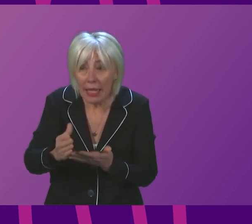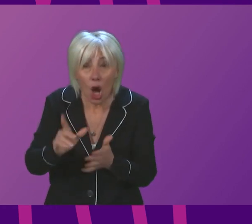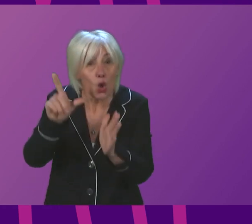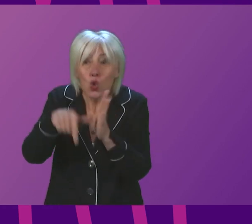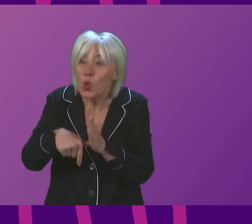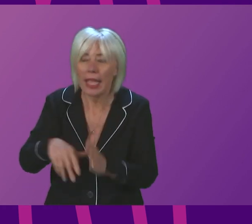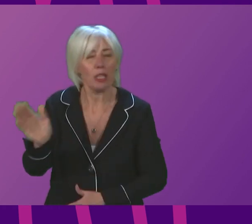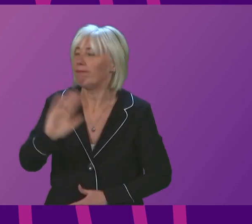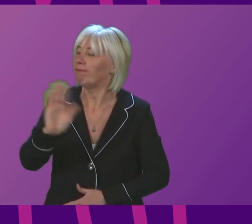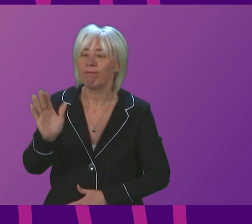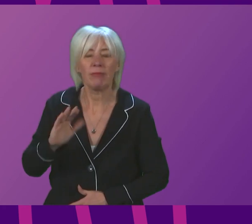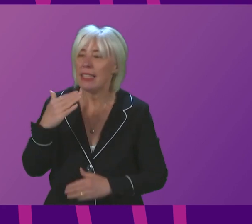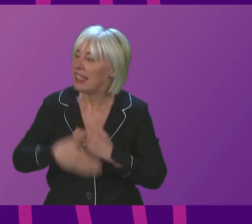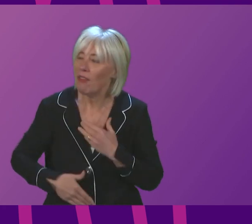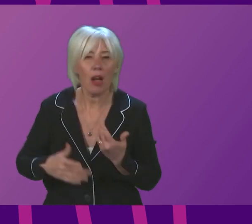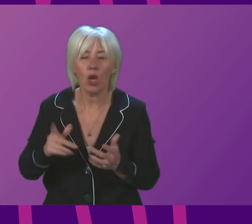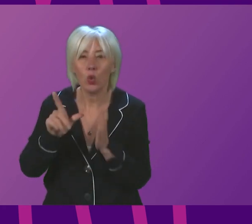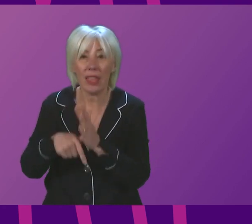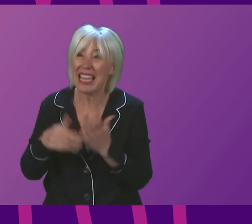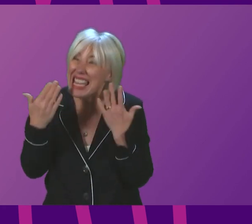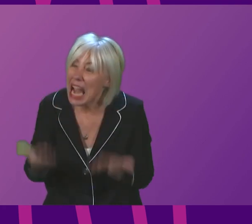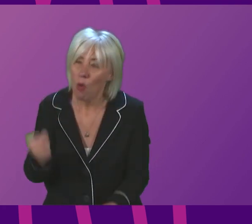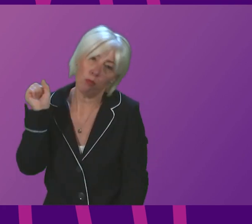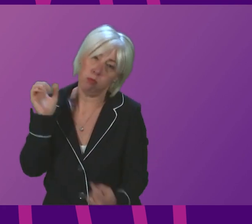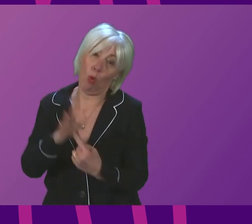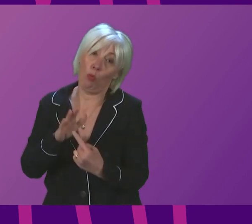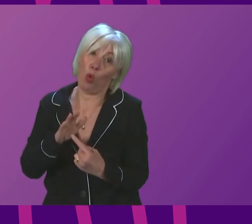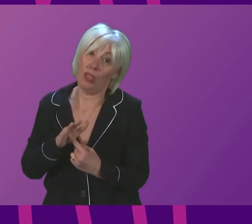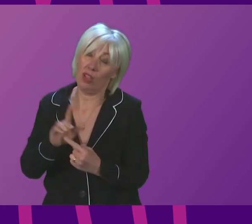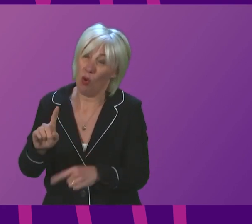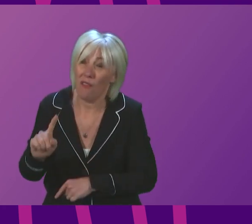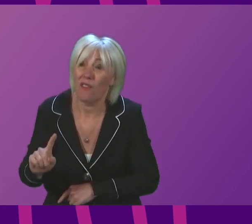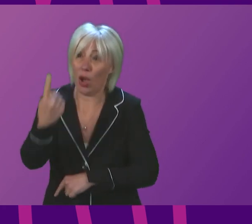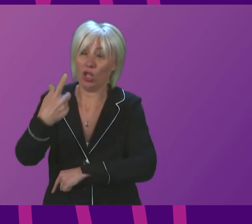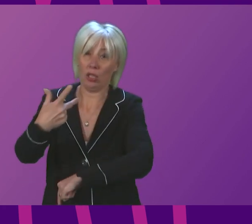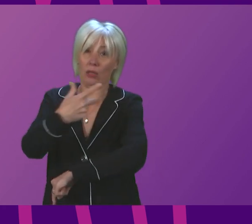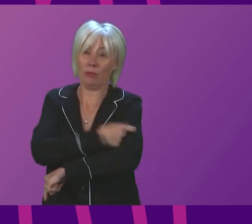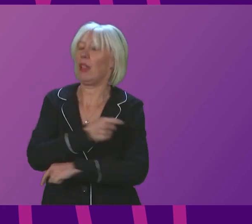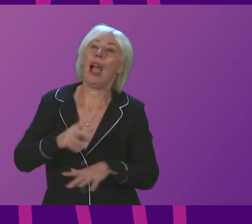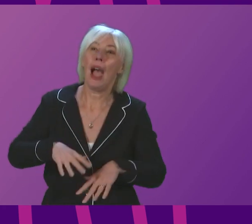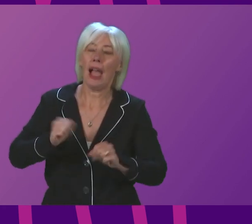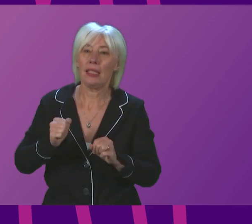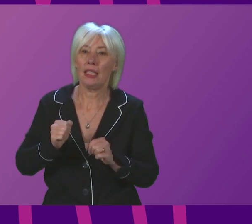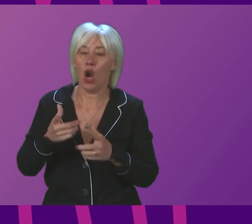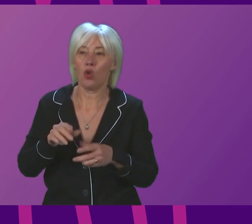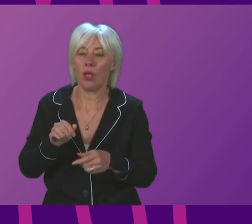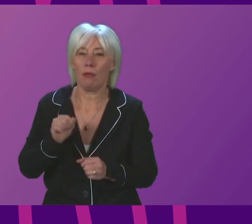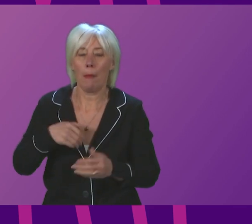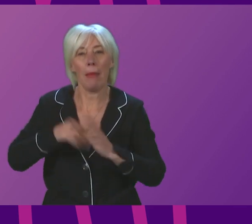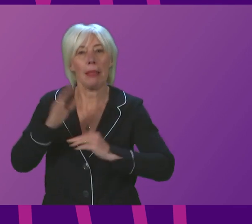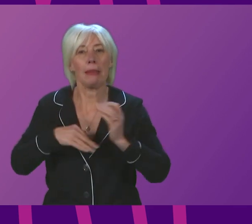late to get vaccinated. In fact, it is now more important than ever to get your first jag and start to get that essential protection.